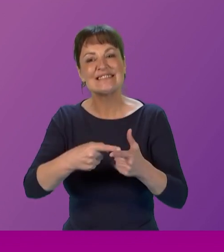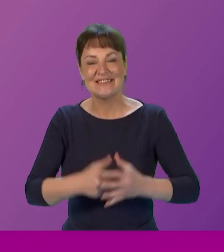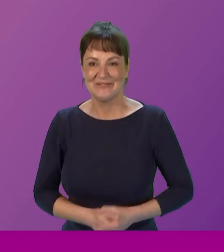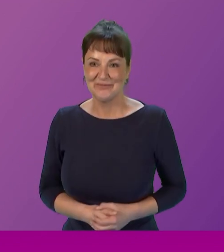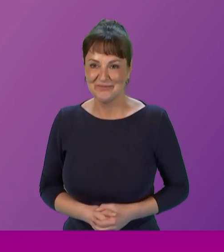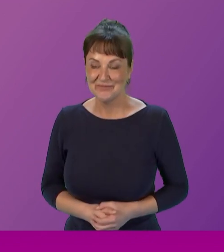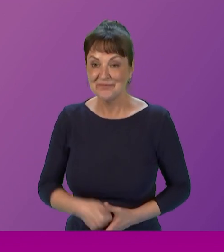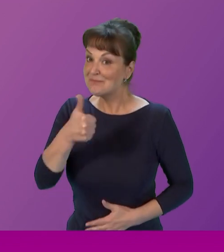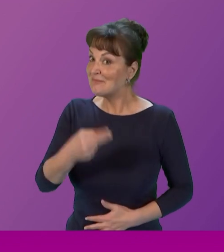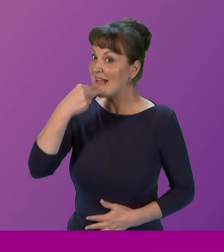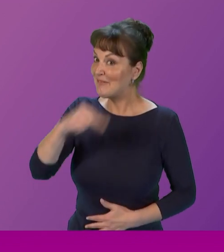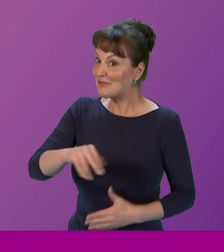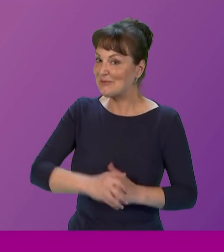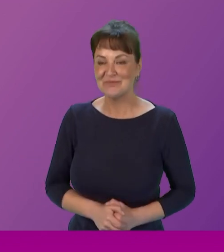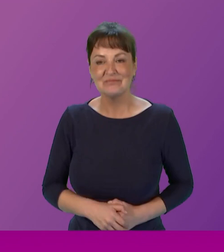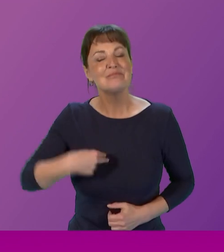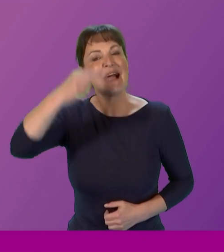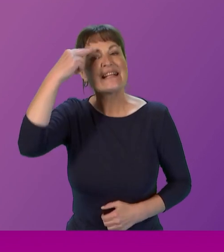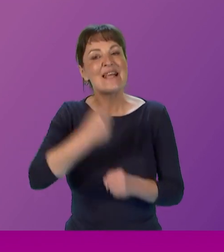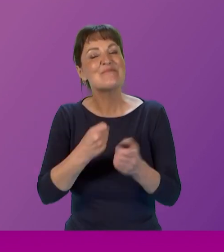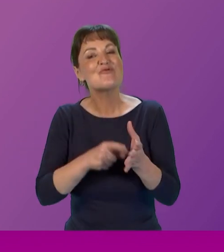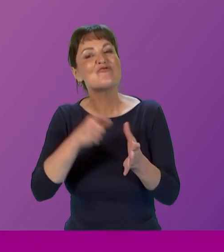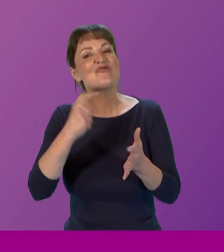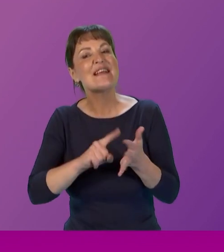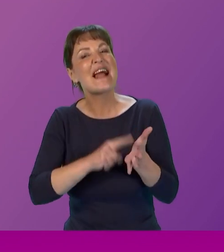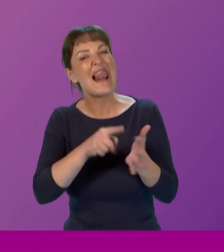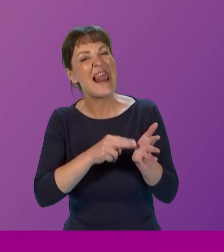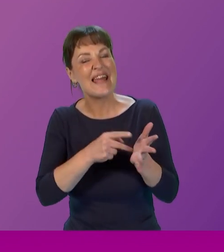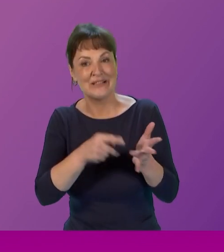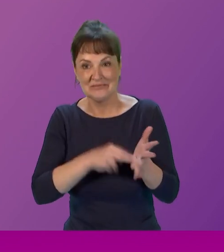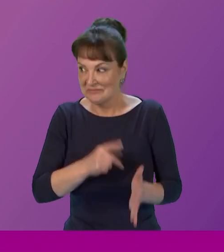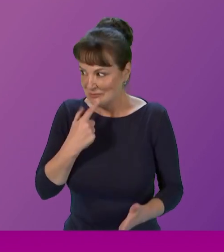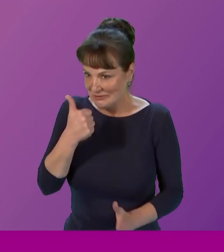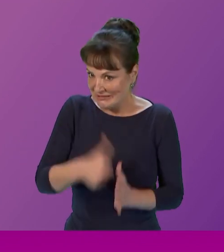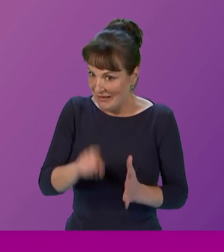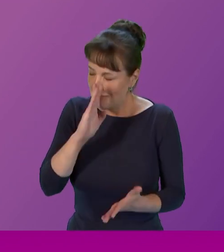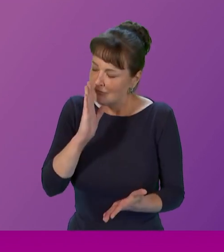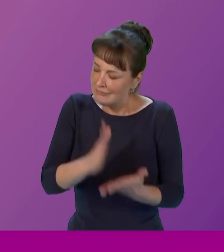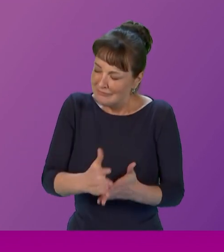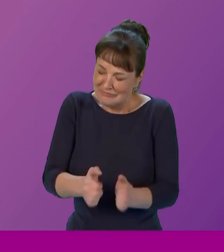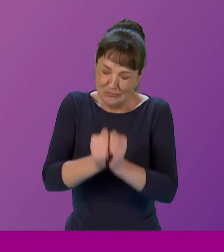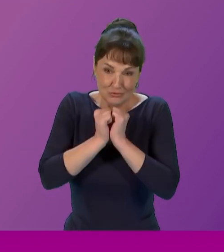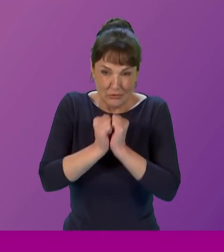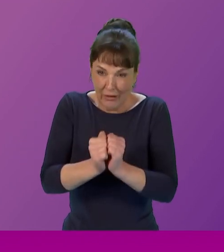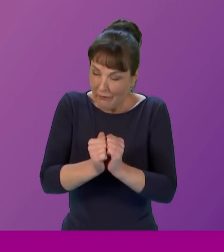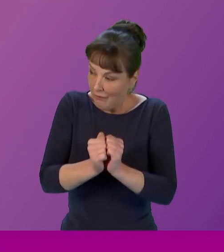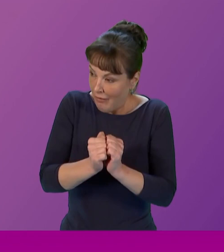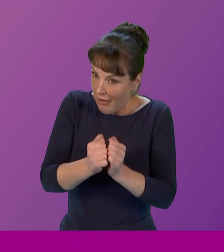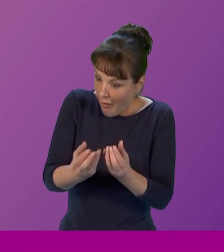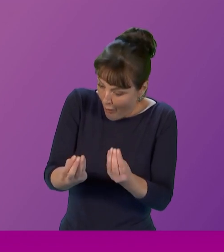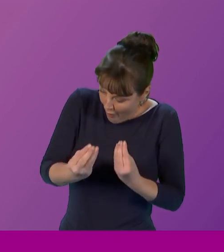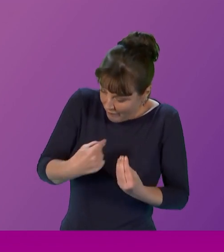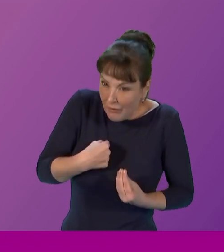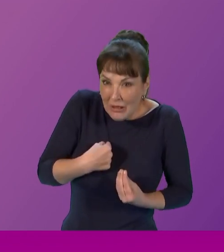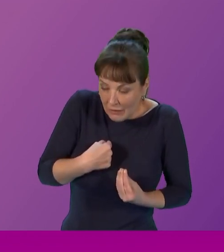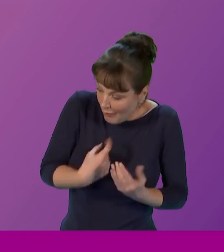good afternoon my name is Grace Lennon and I would like to start by saying that I am extremely grateful to have been given this opportunity to to not